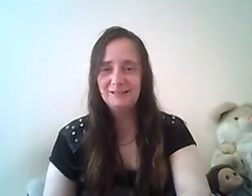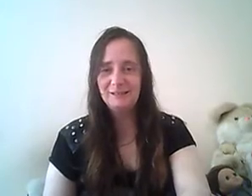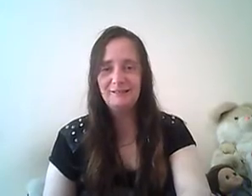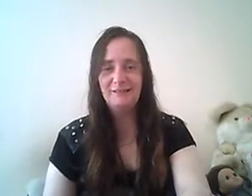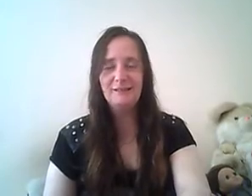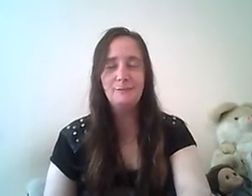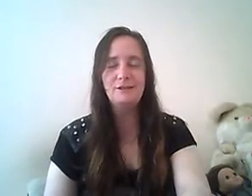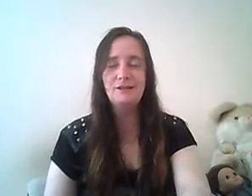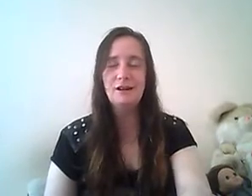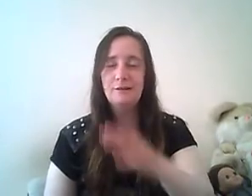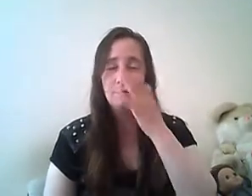and dina was a janitor